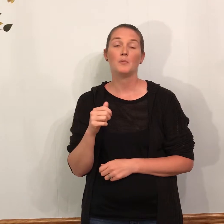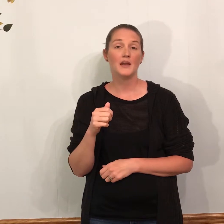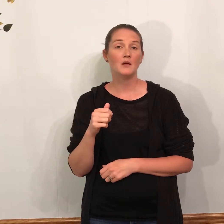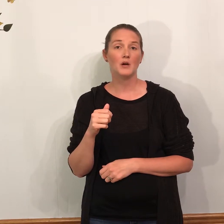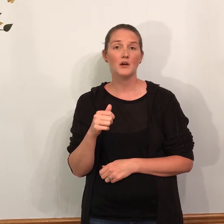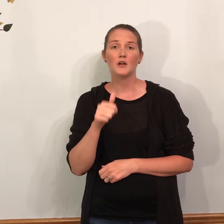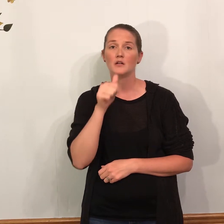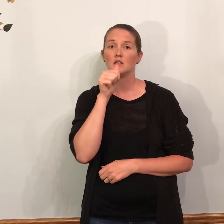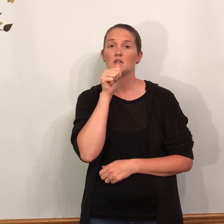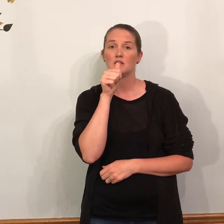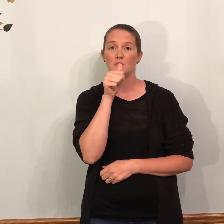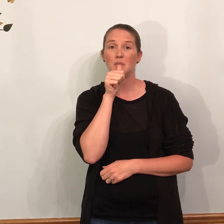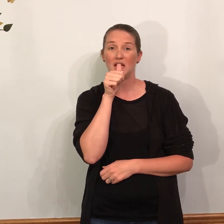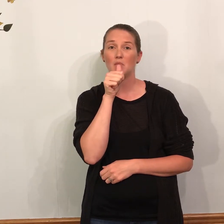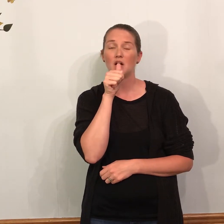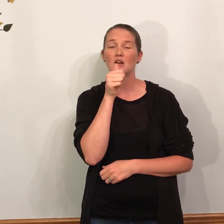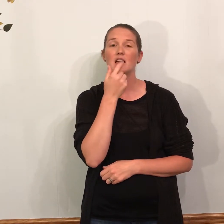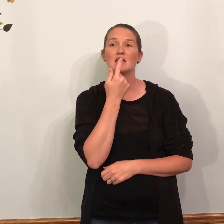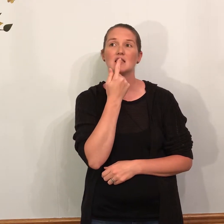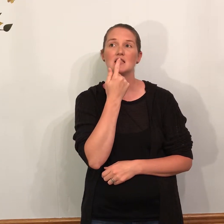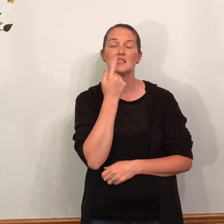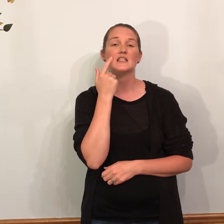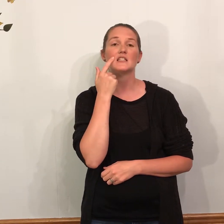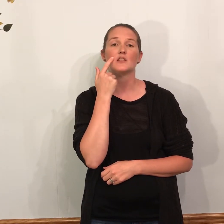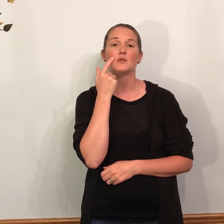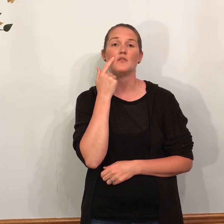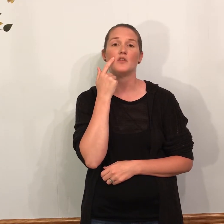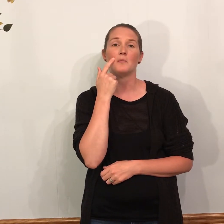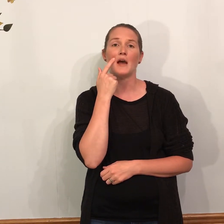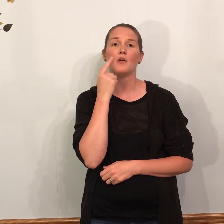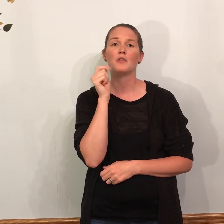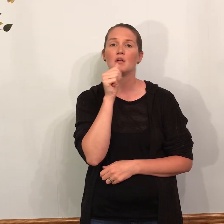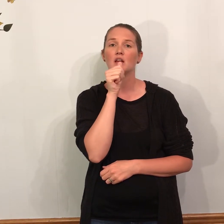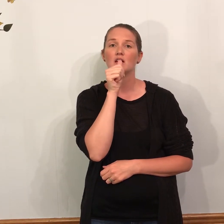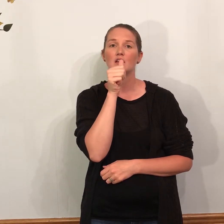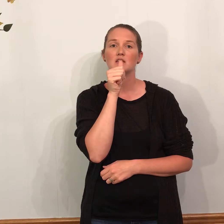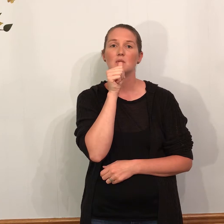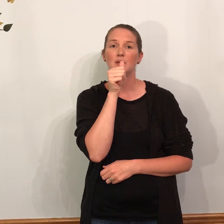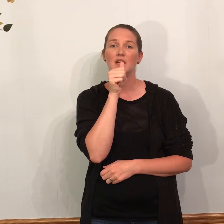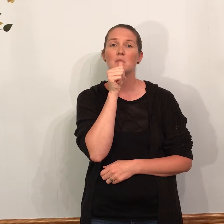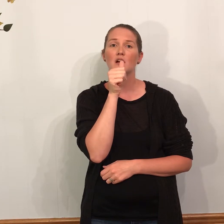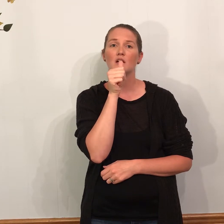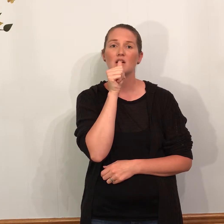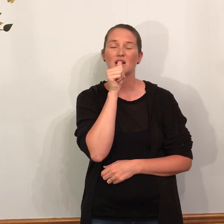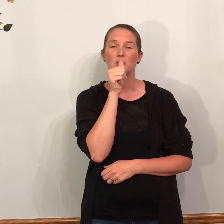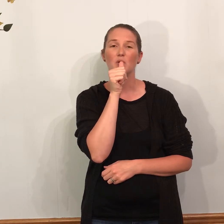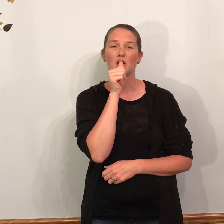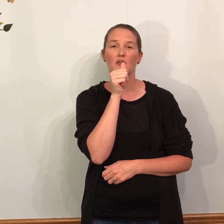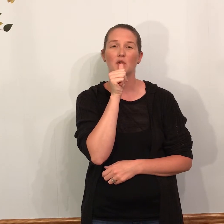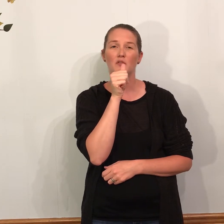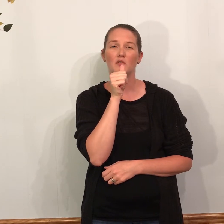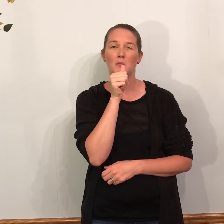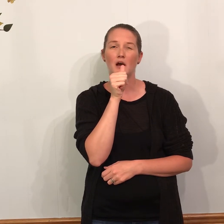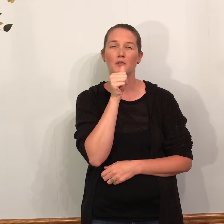Peanut butter. Peanut butter and it's because it sticks to the roof of your mouth. So peanut butter. You're pulling it off the roof of your mouth.